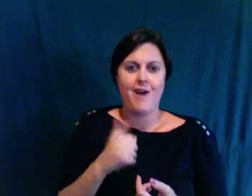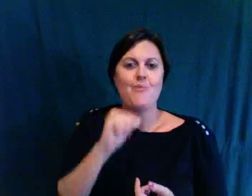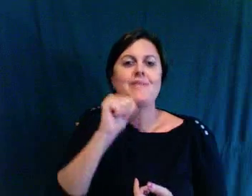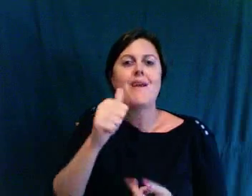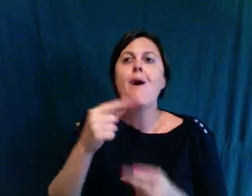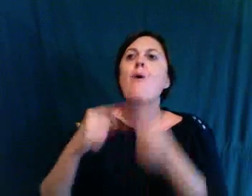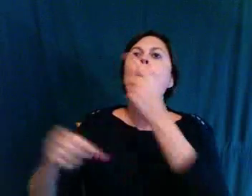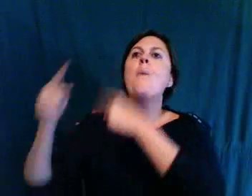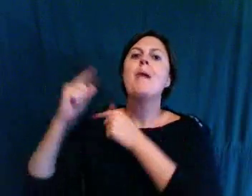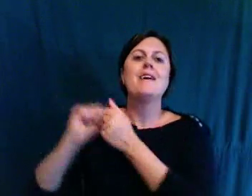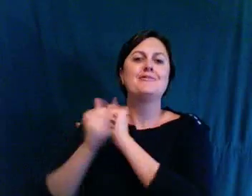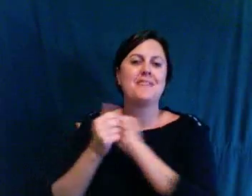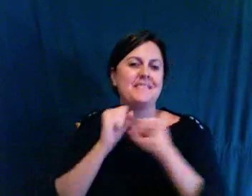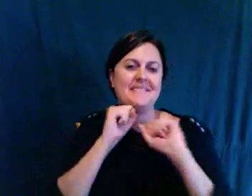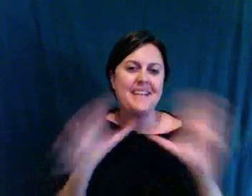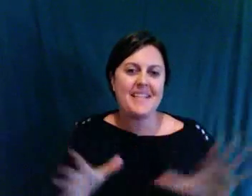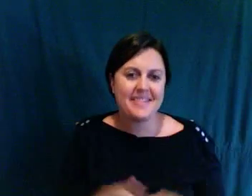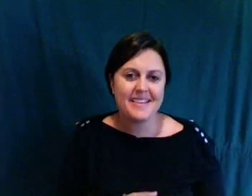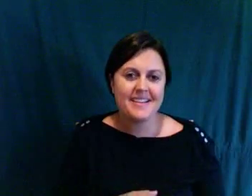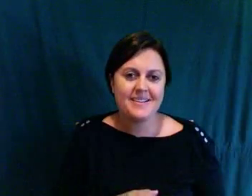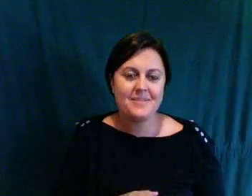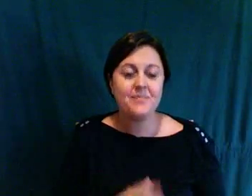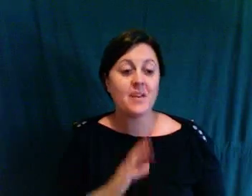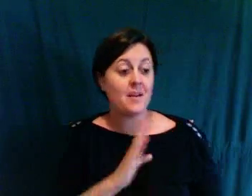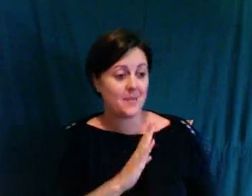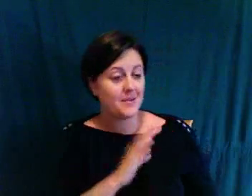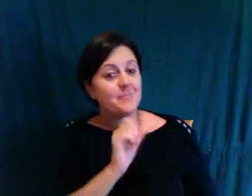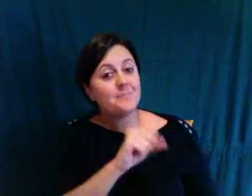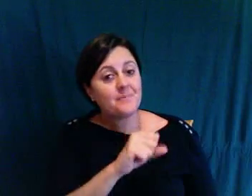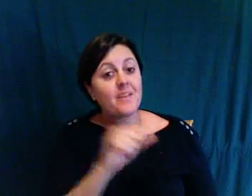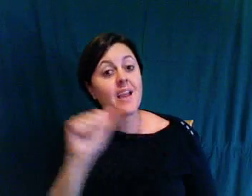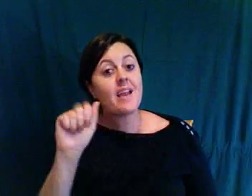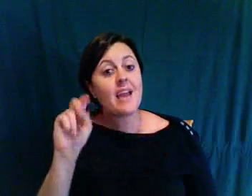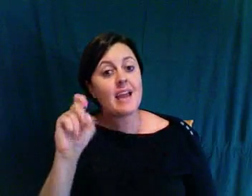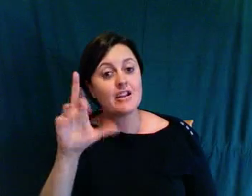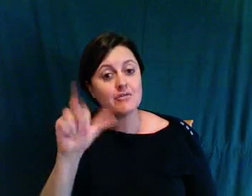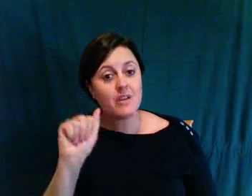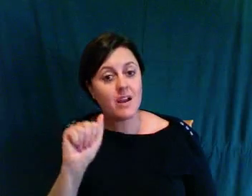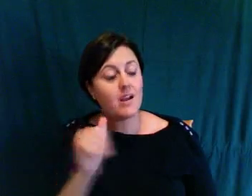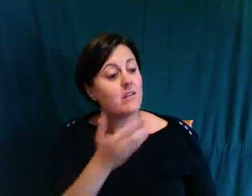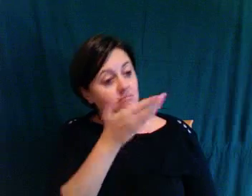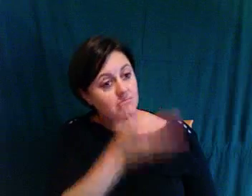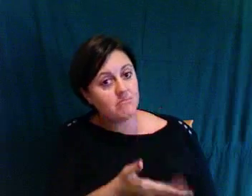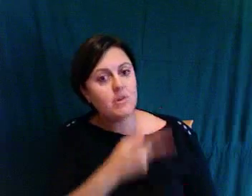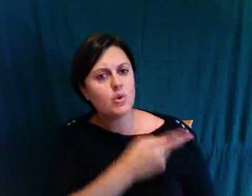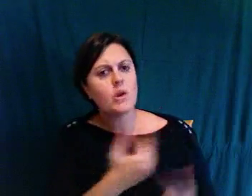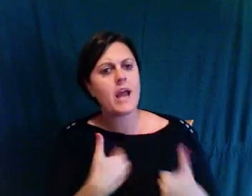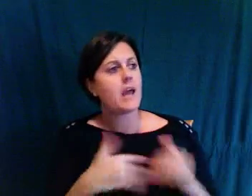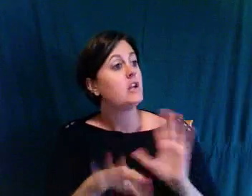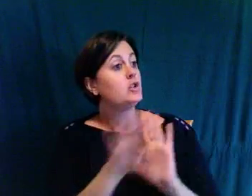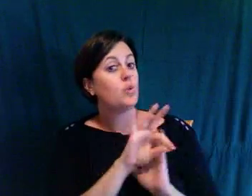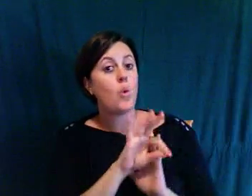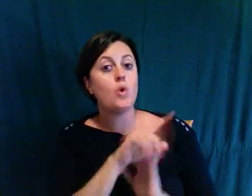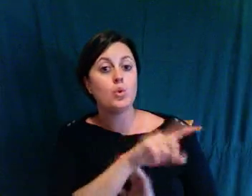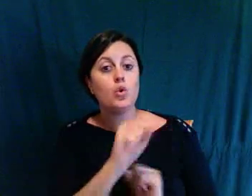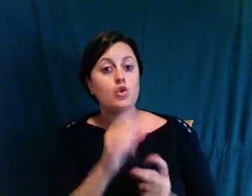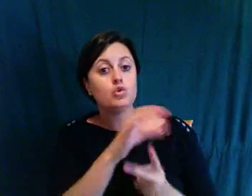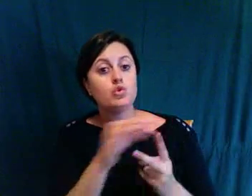Yeah, and, know, Andrea, you had a choice to make. Do you realize you had a choice to make? Absolutely. I have that choice every day.